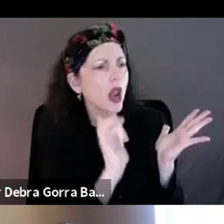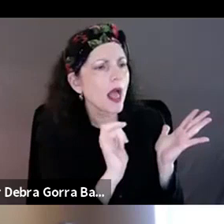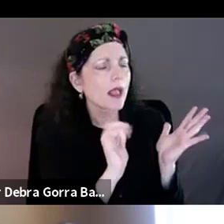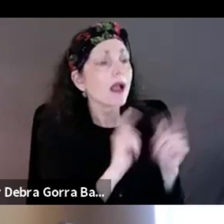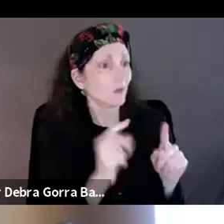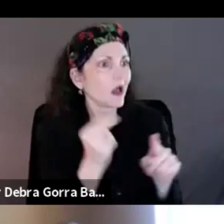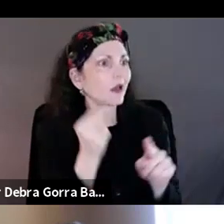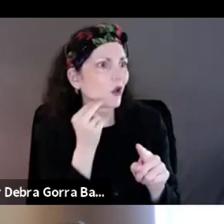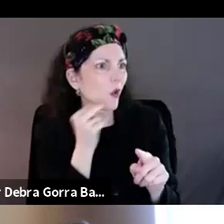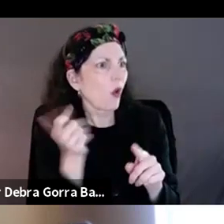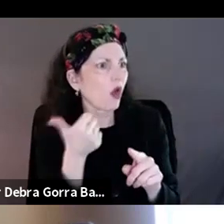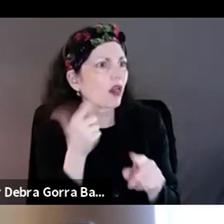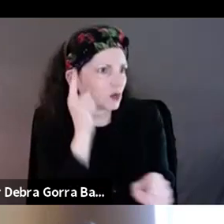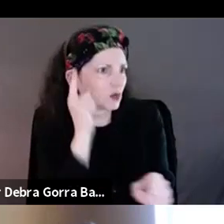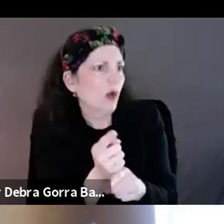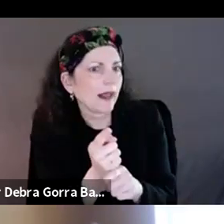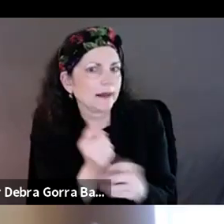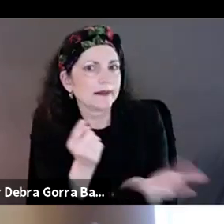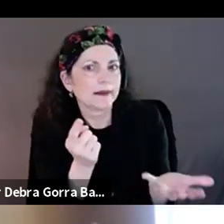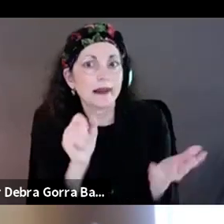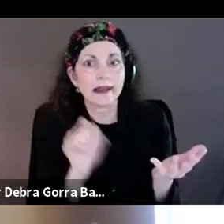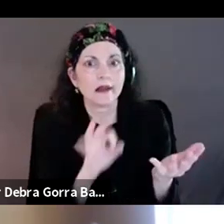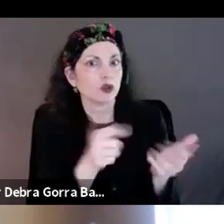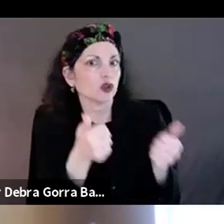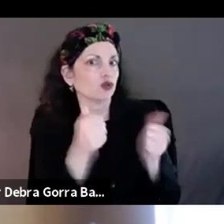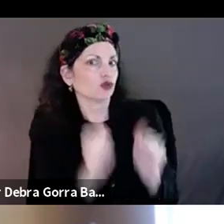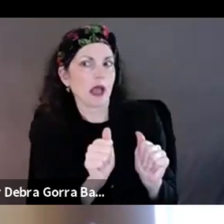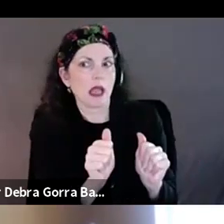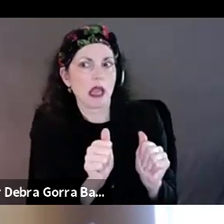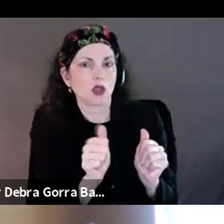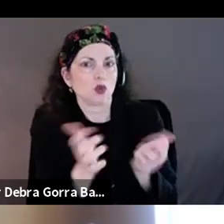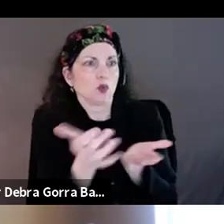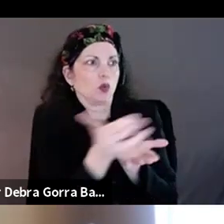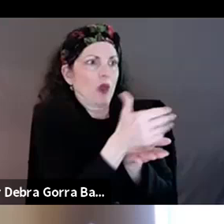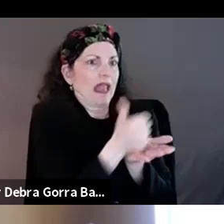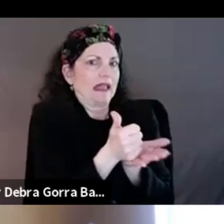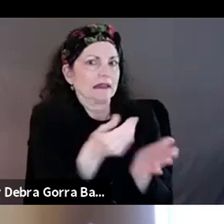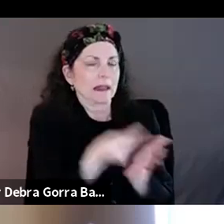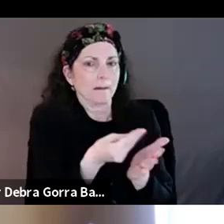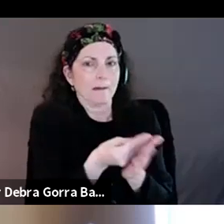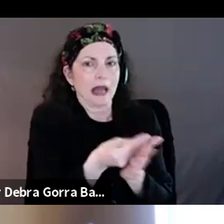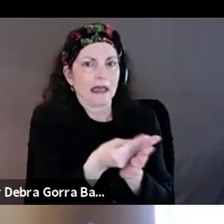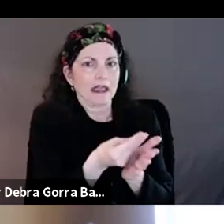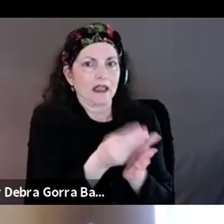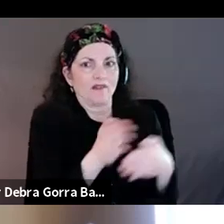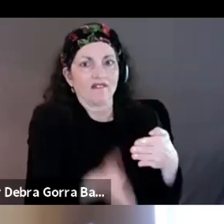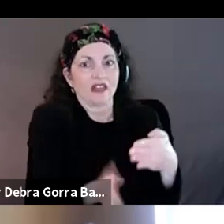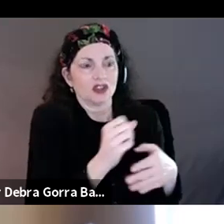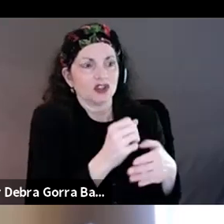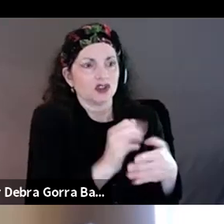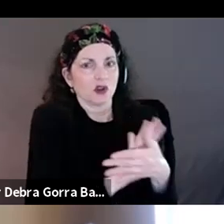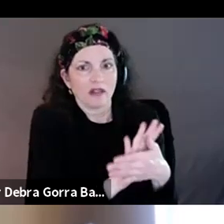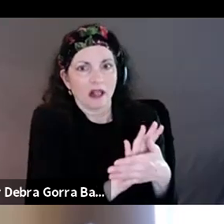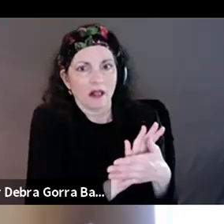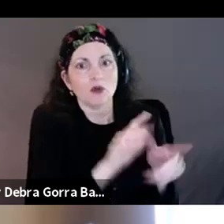You know, it's it's also if you're trying to raise the last bit of money to finish your film, but you also need a fundraise for